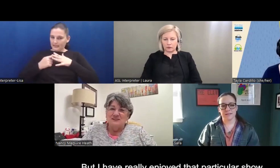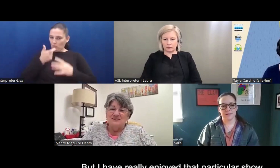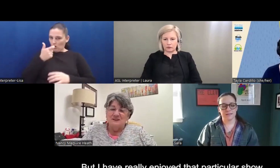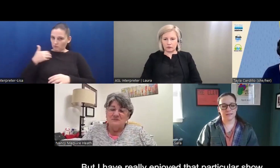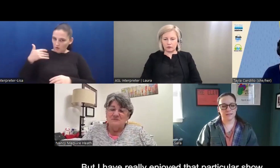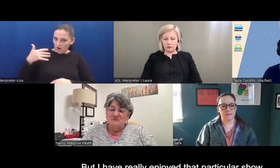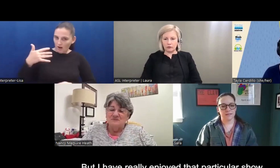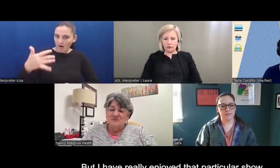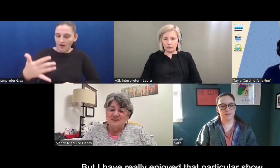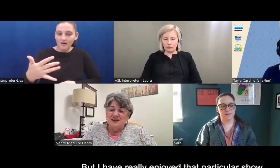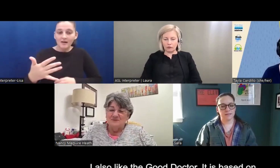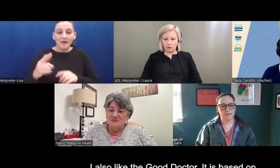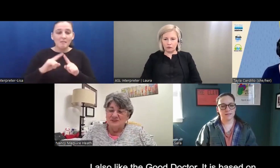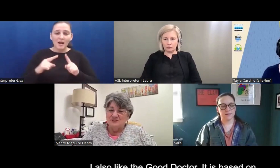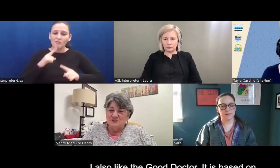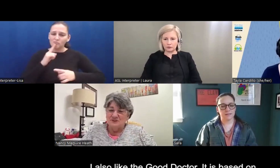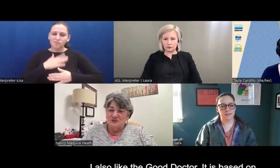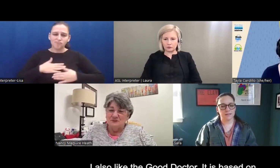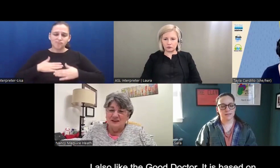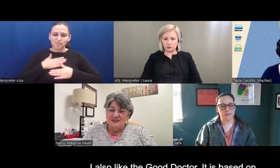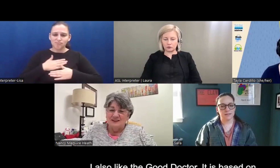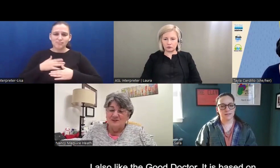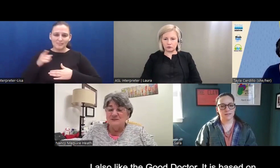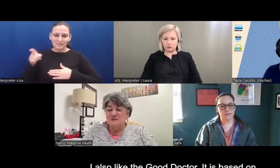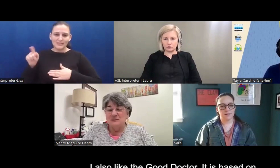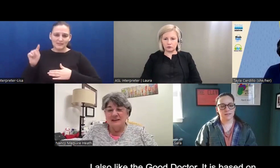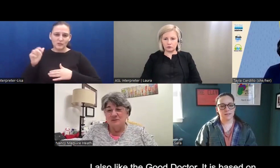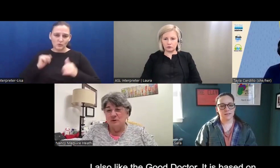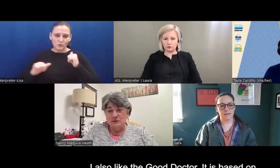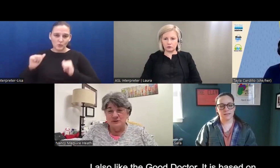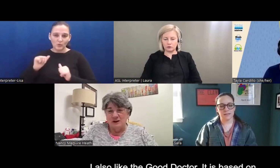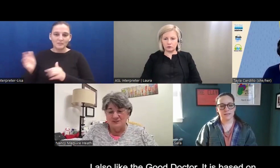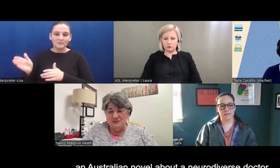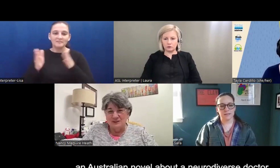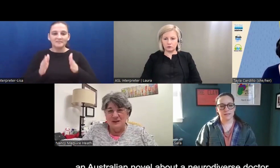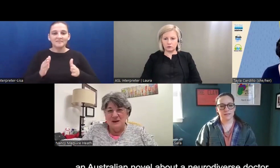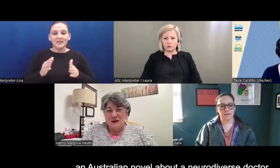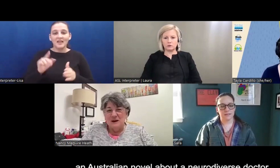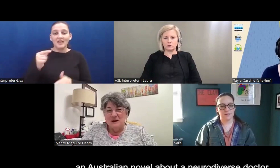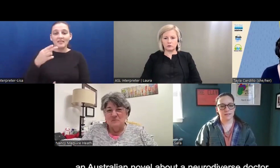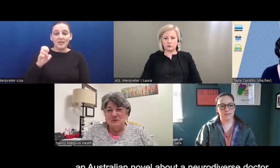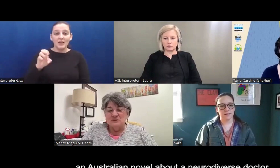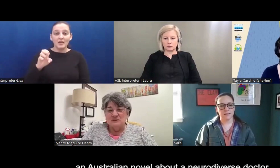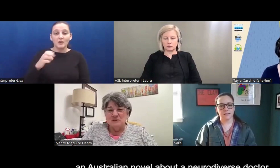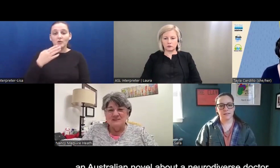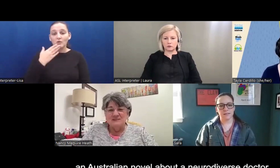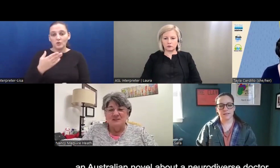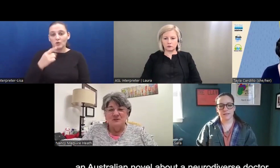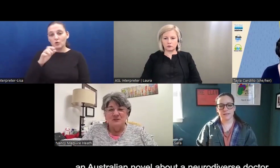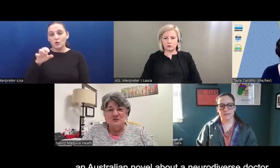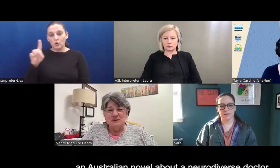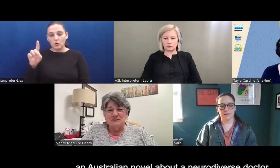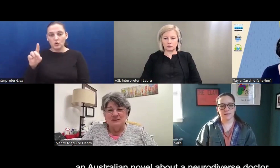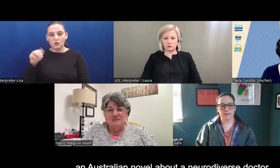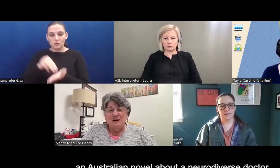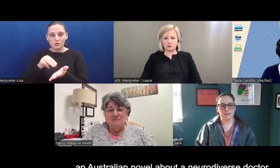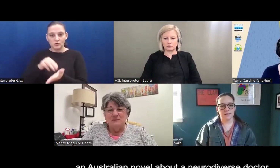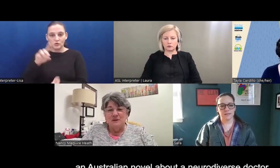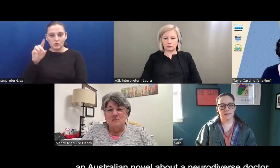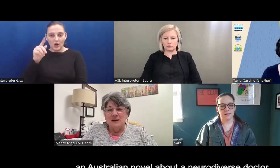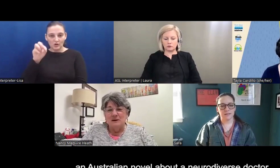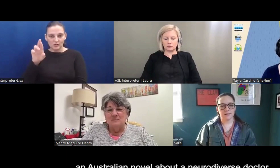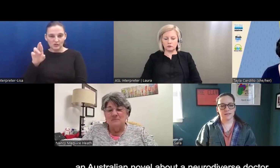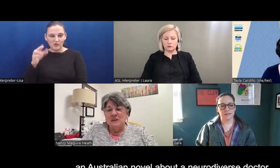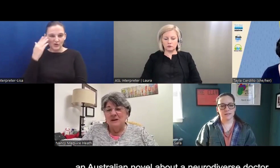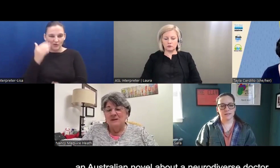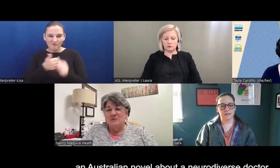enjoyed that particular show. And I also like The Good Doctor, which is based on an Australian novel